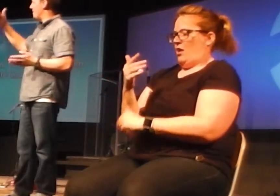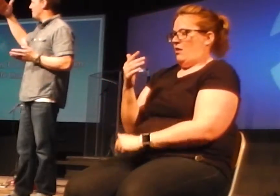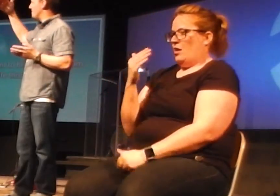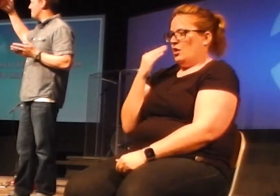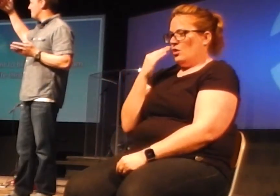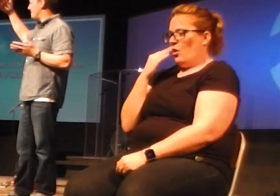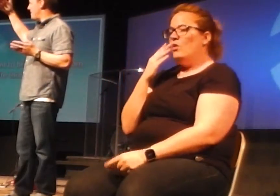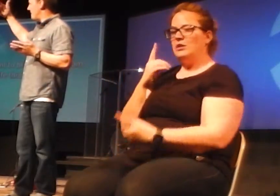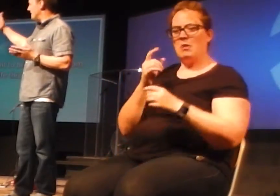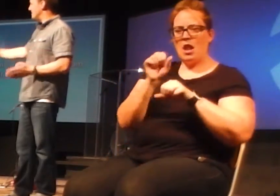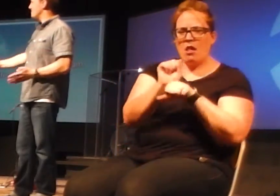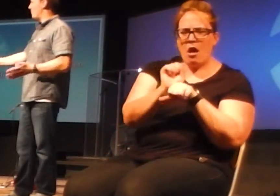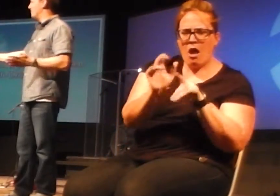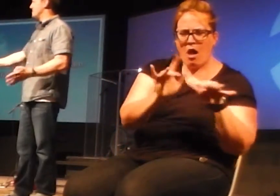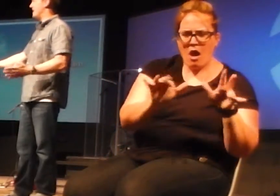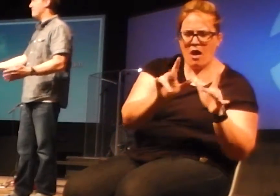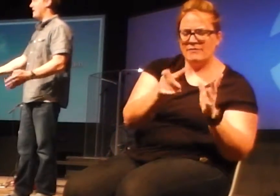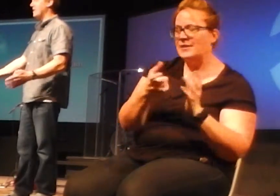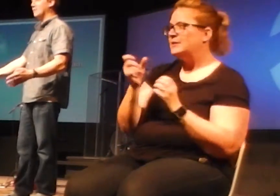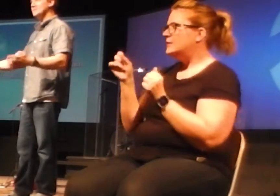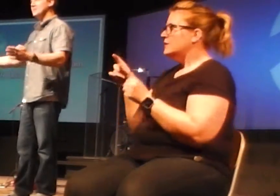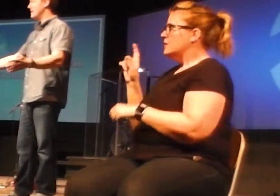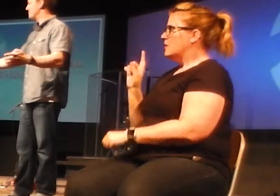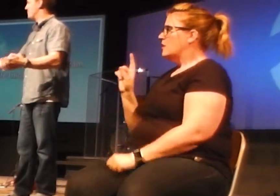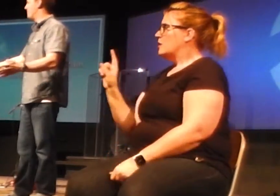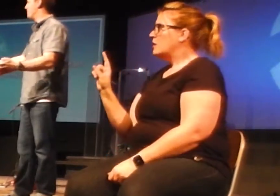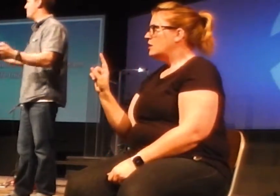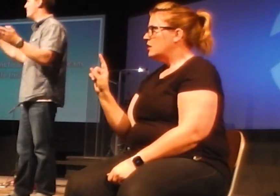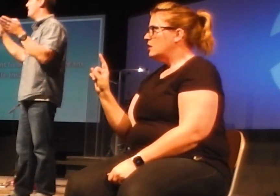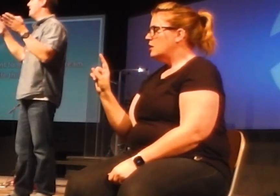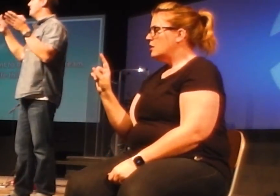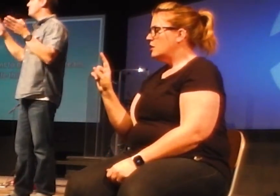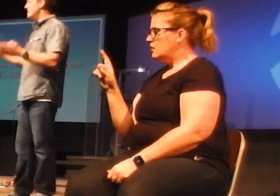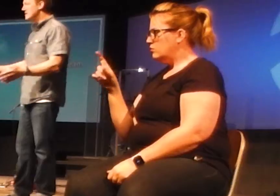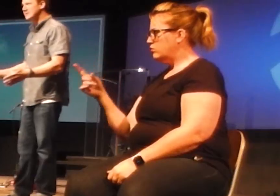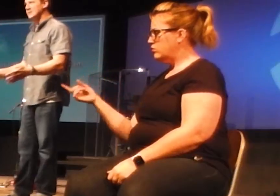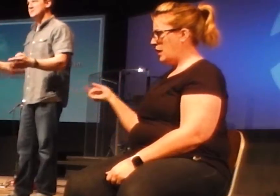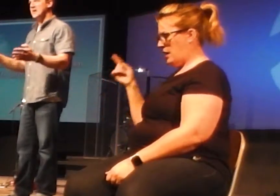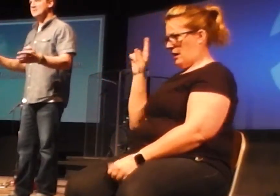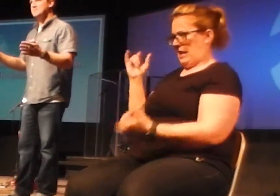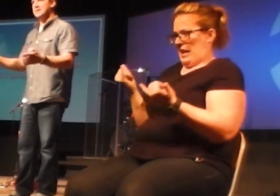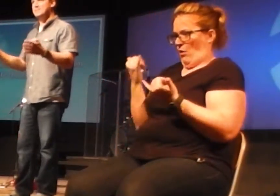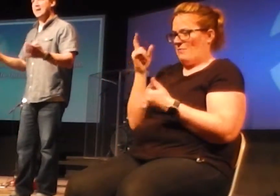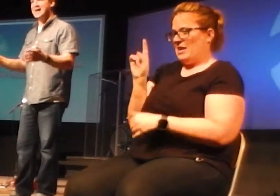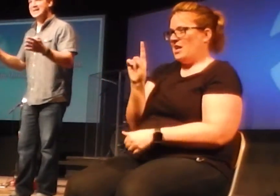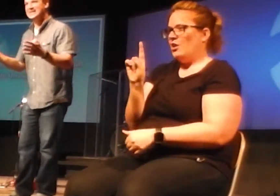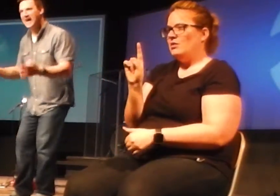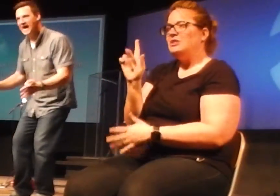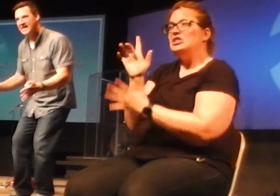onto that van, to this moment, standing right here on the stage in front of you, Jesus has been my guide.